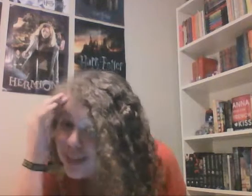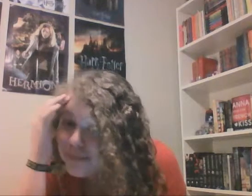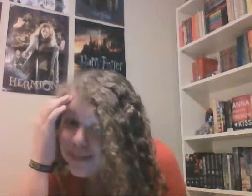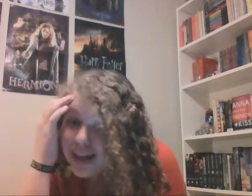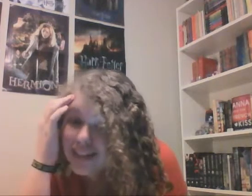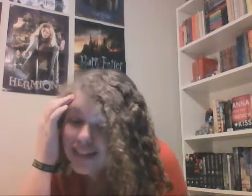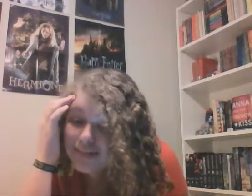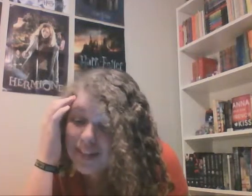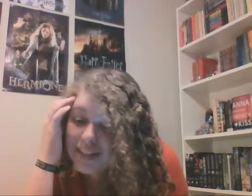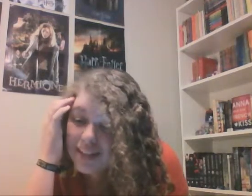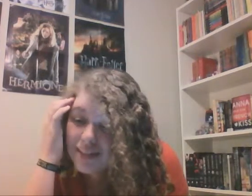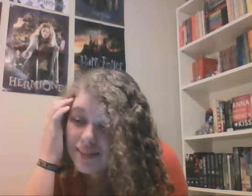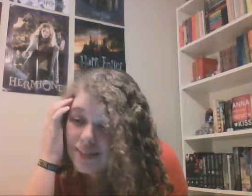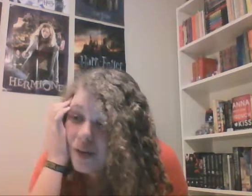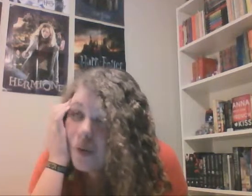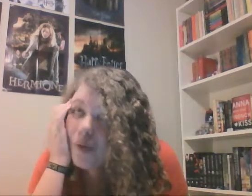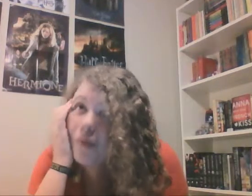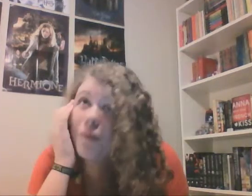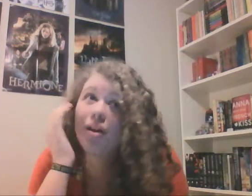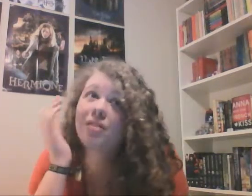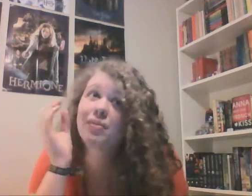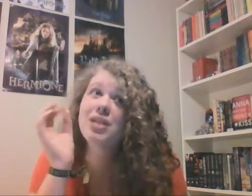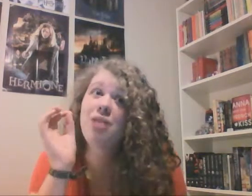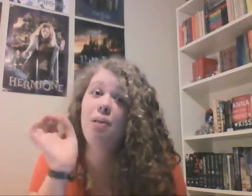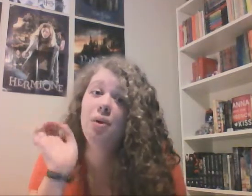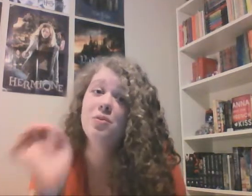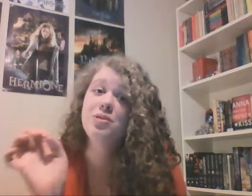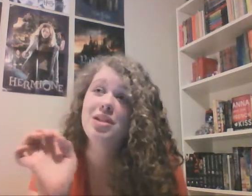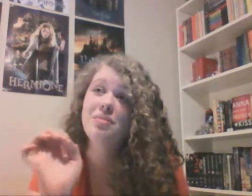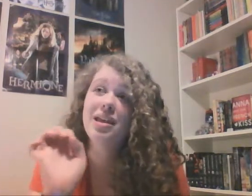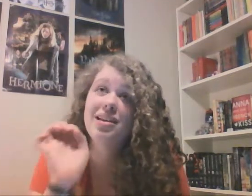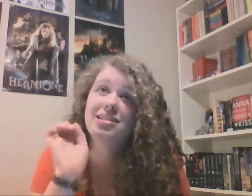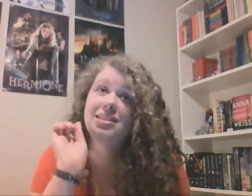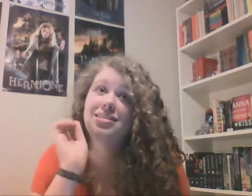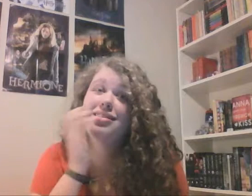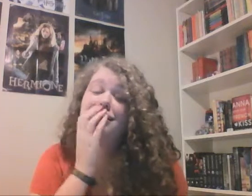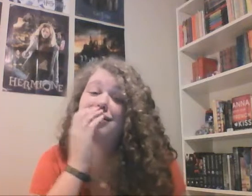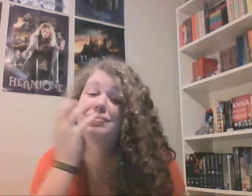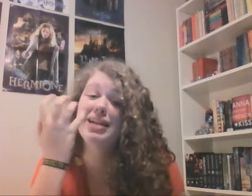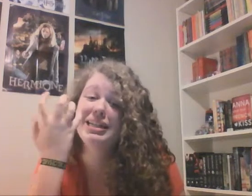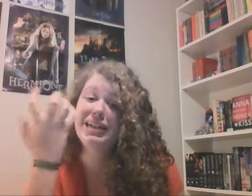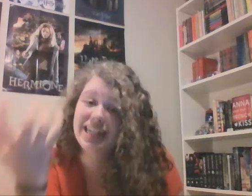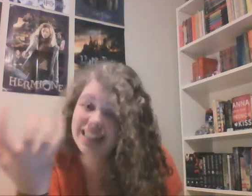Malic is my, like, one of my top OTPs. And oh my god.